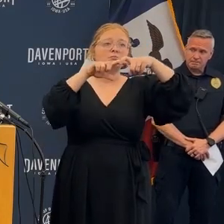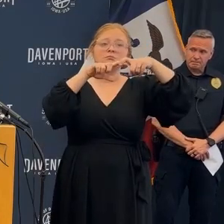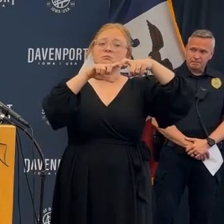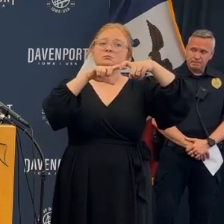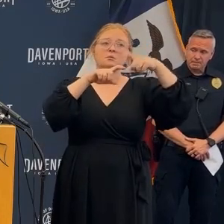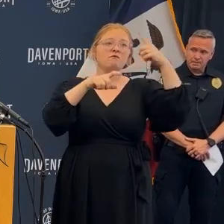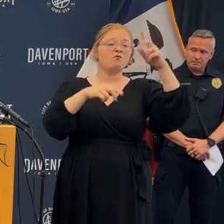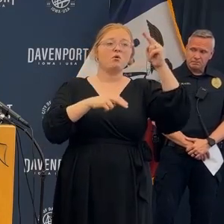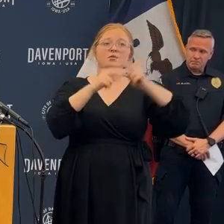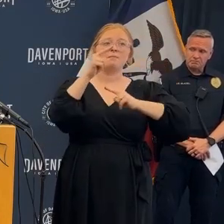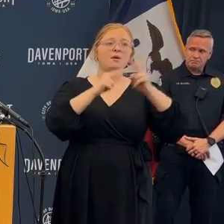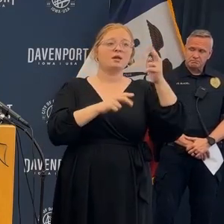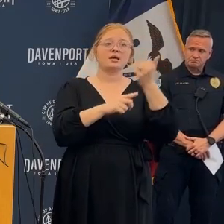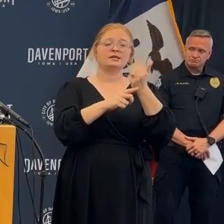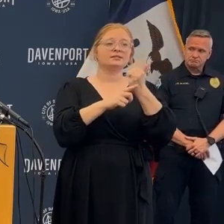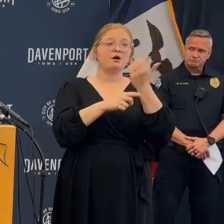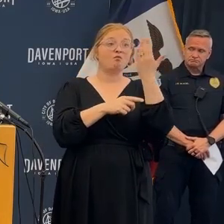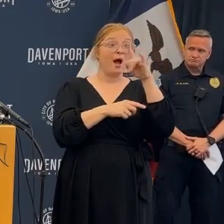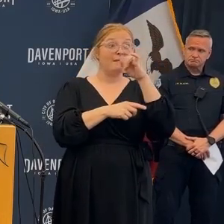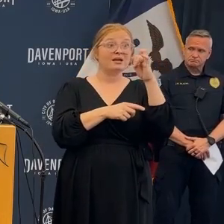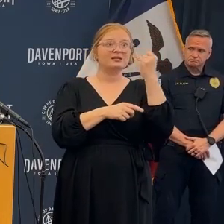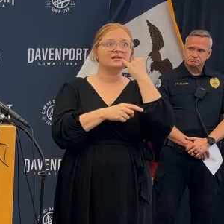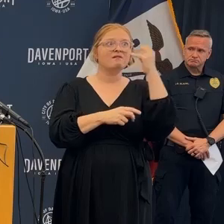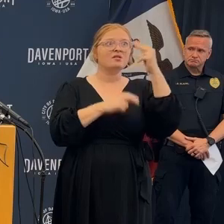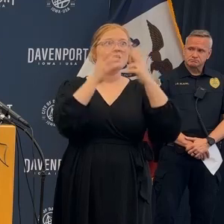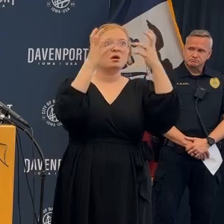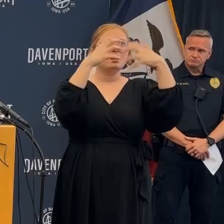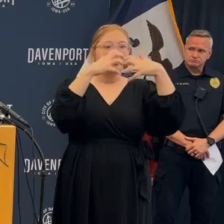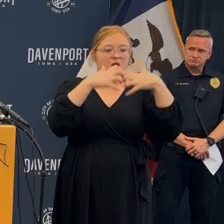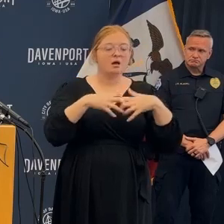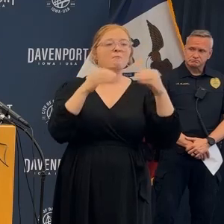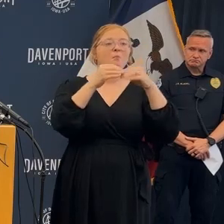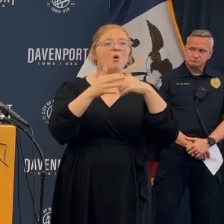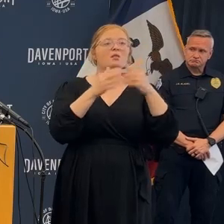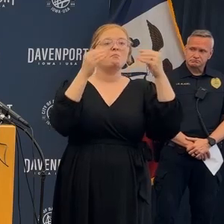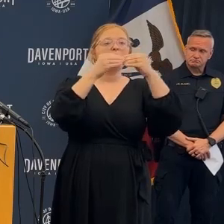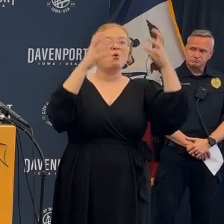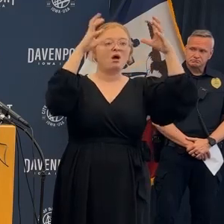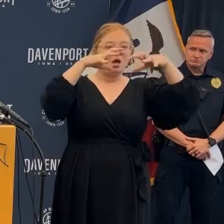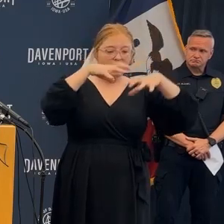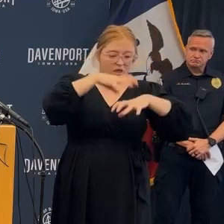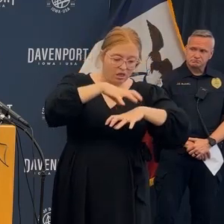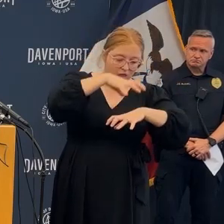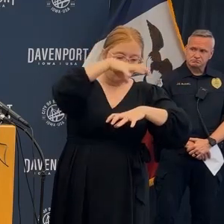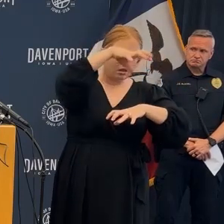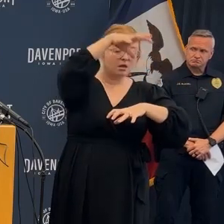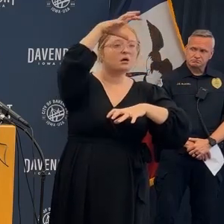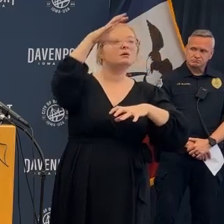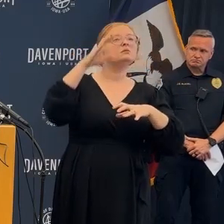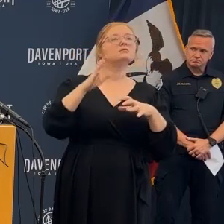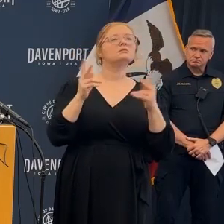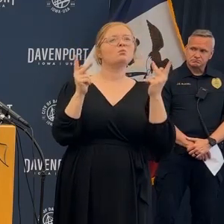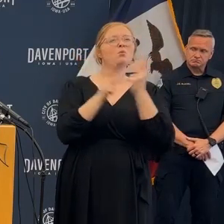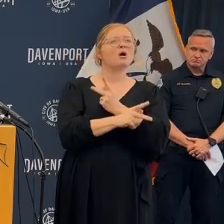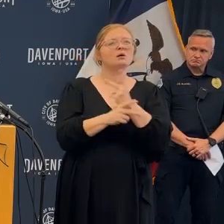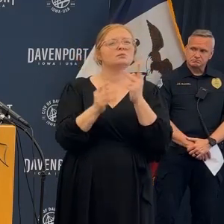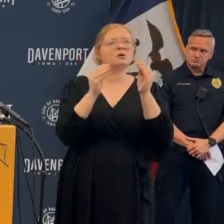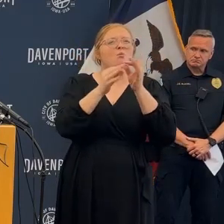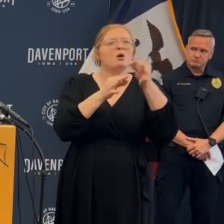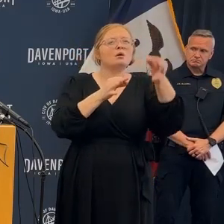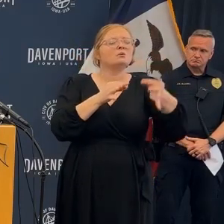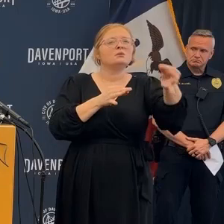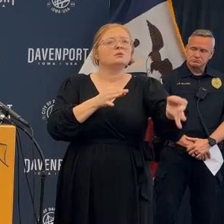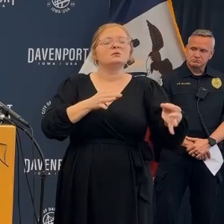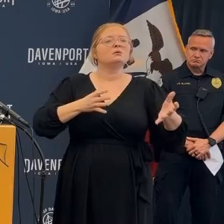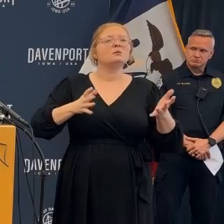a full-on delay for that building to even collapse more and put more rubble on top of them,